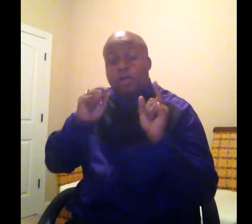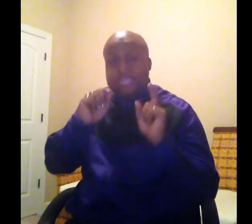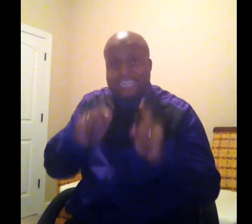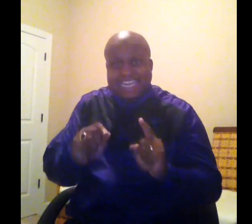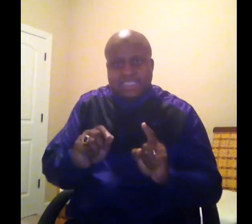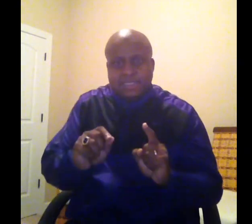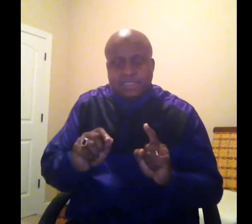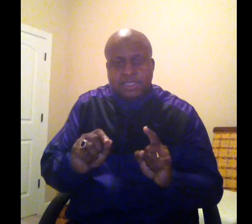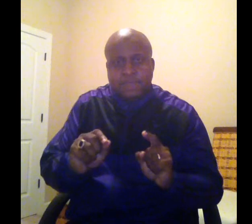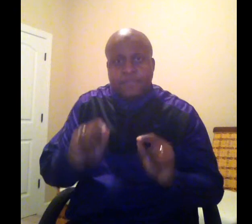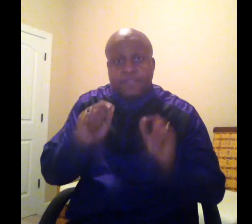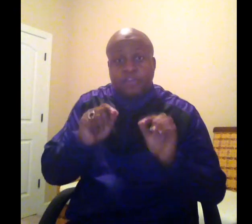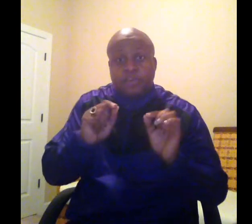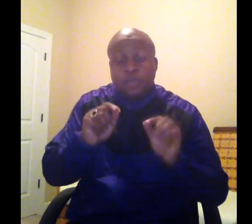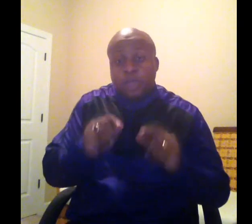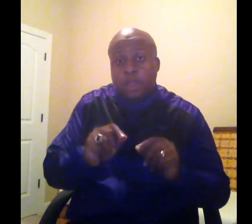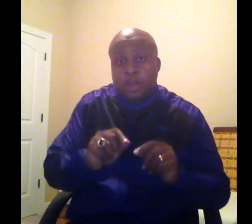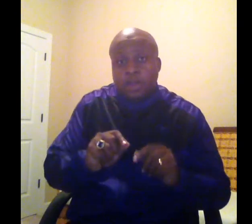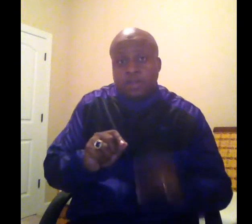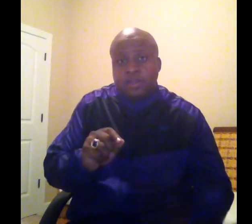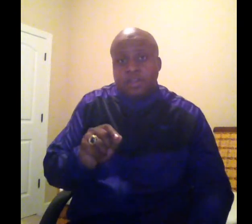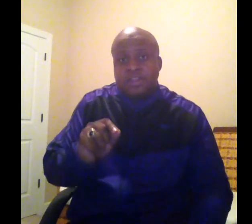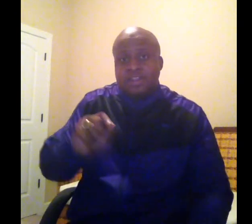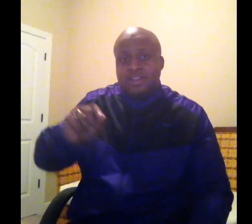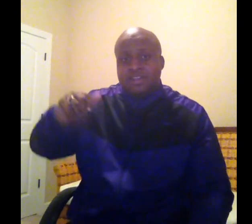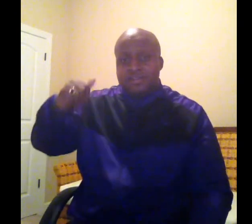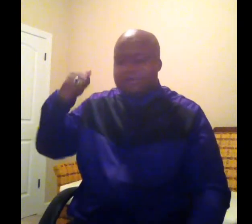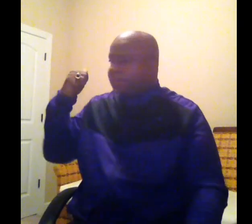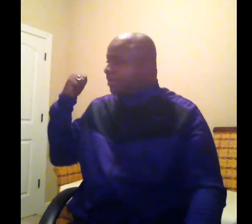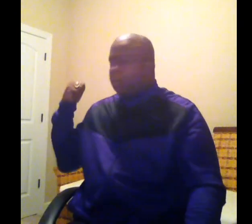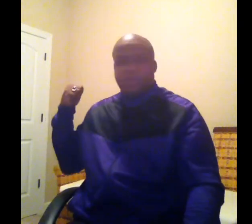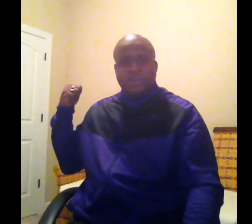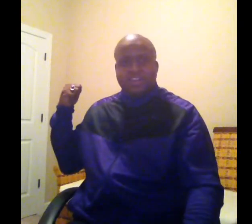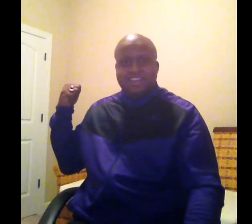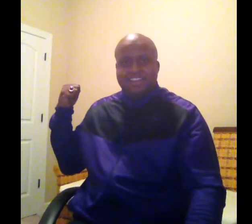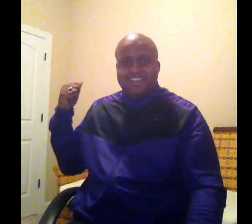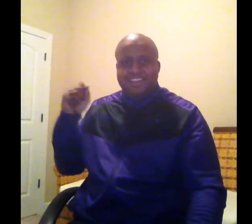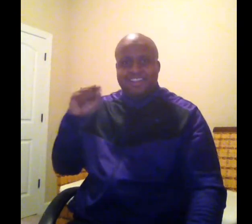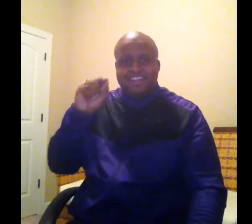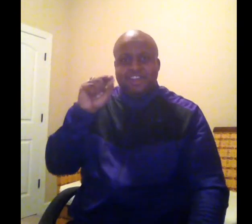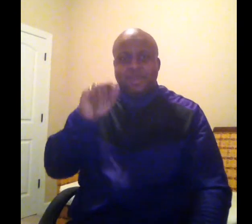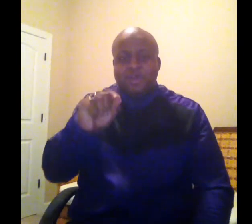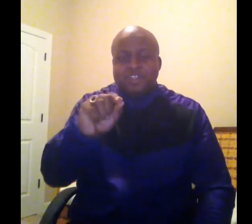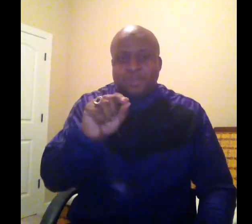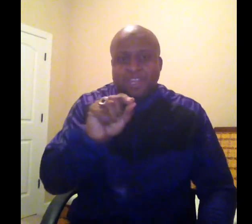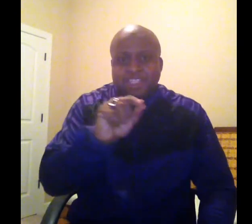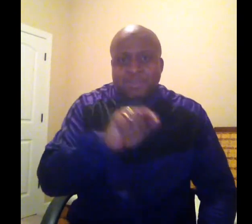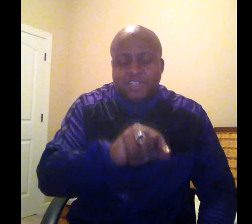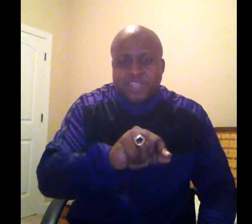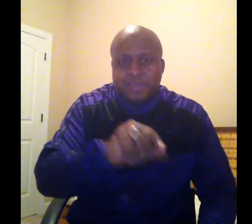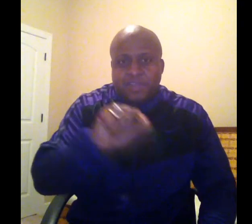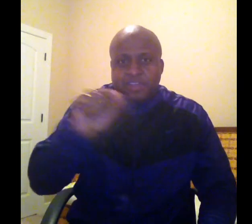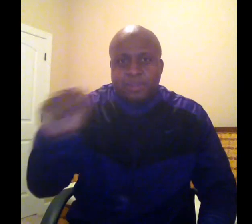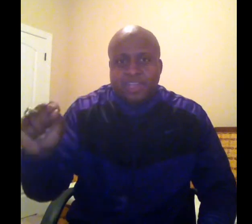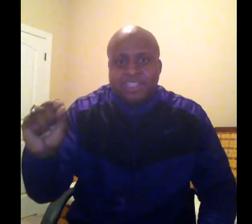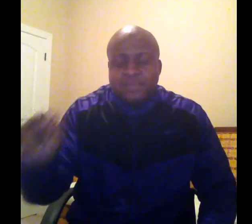with lessons that you will learn from the corner. The corner is a place of discovery. It's a place of